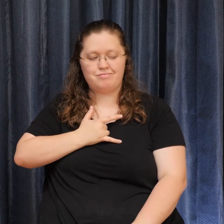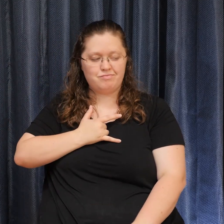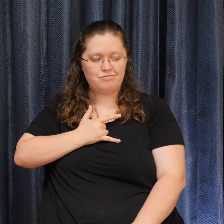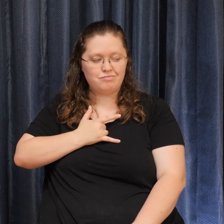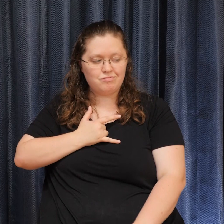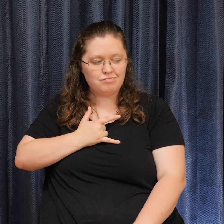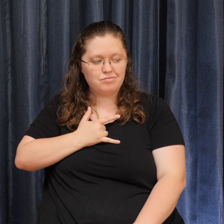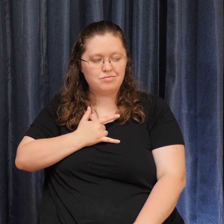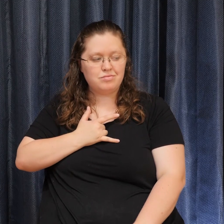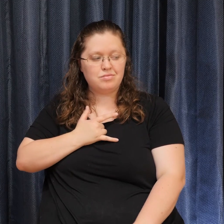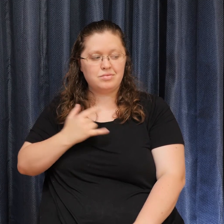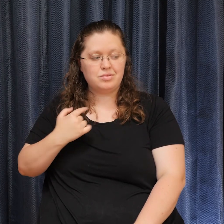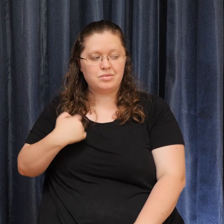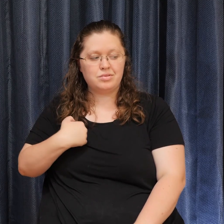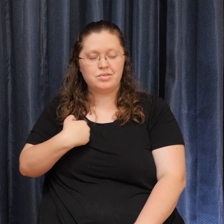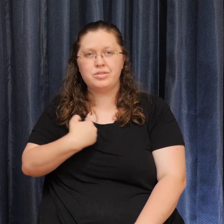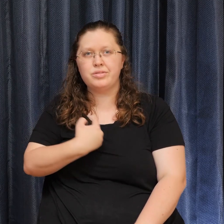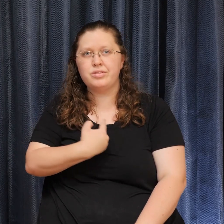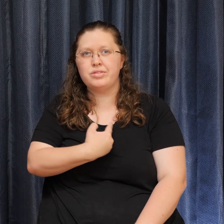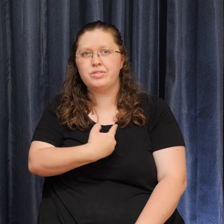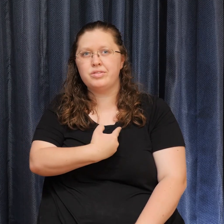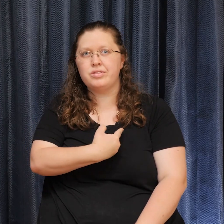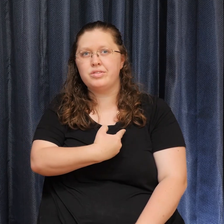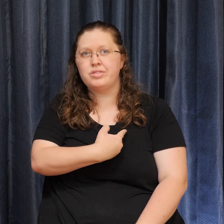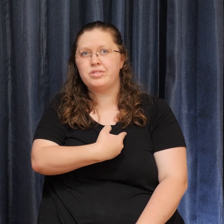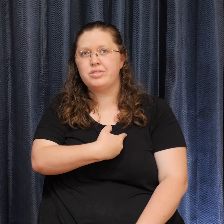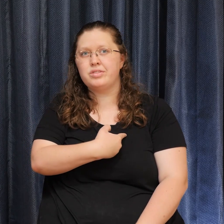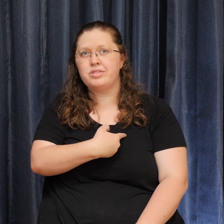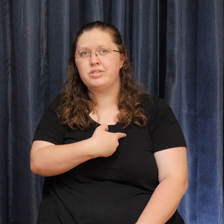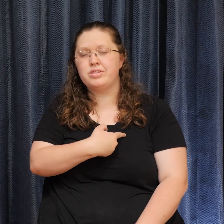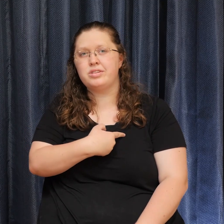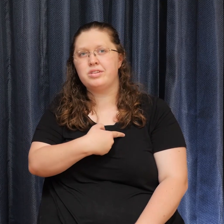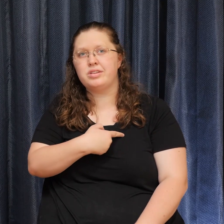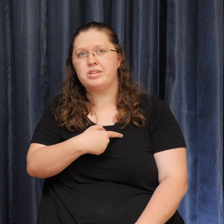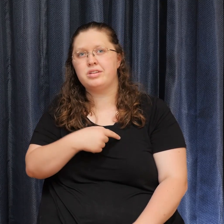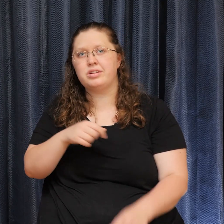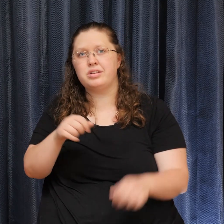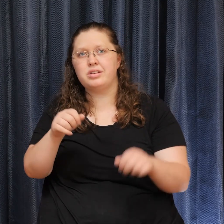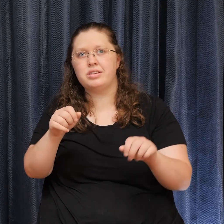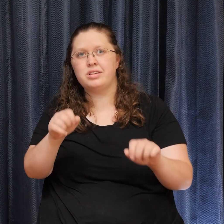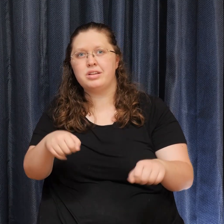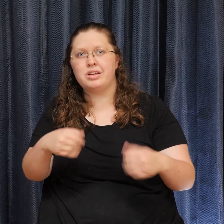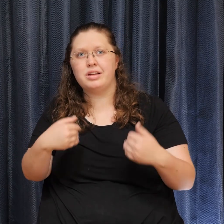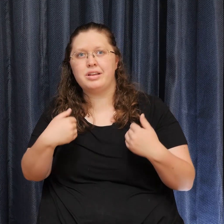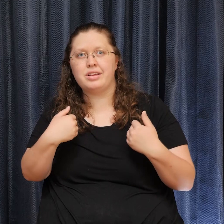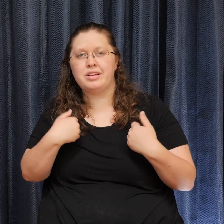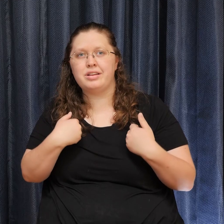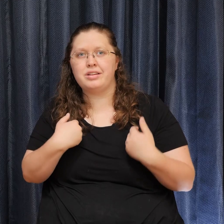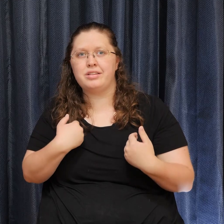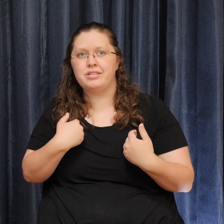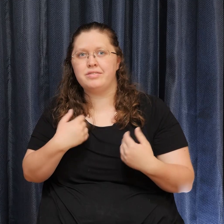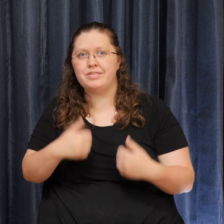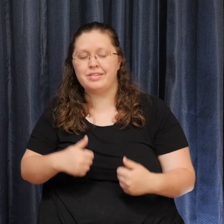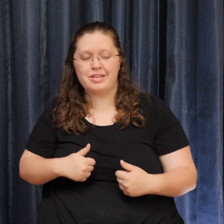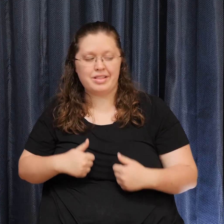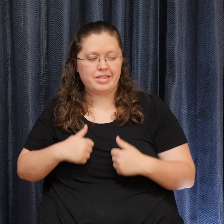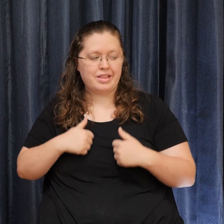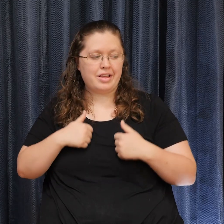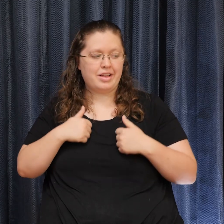we may have life. To find